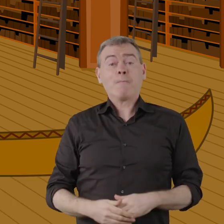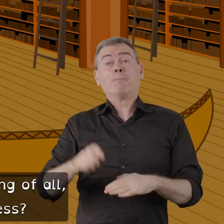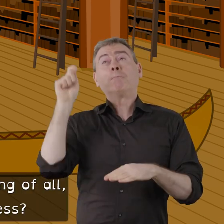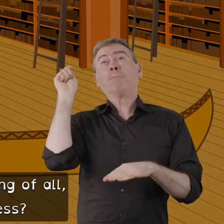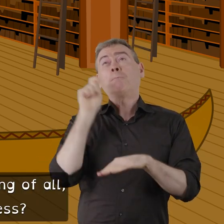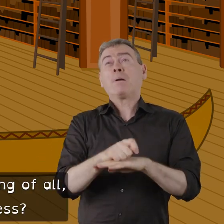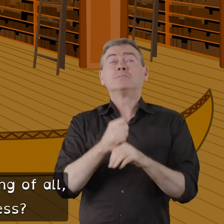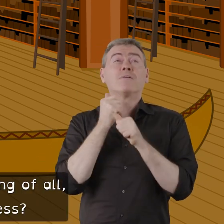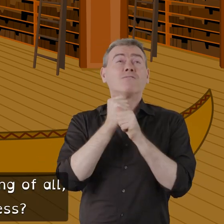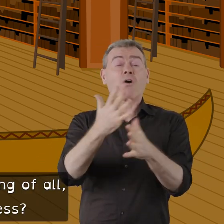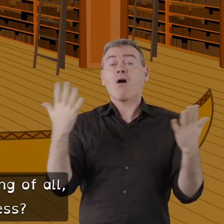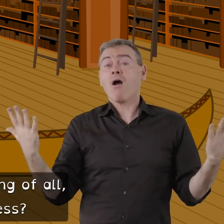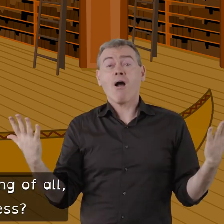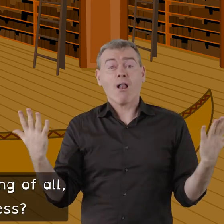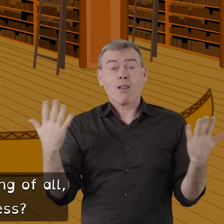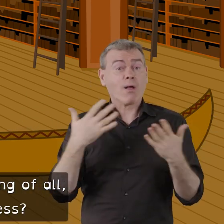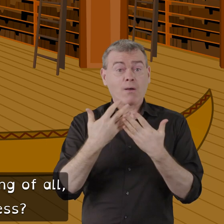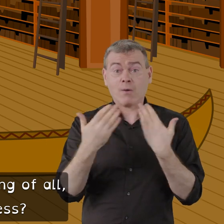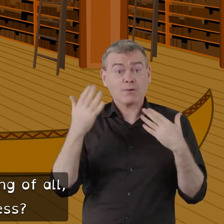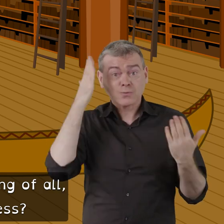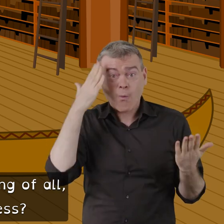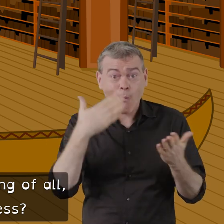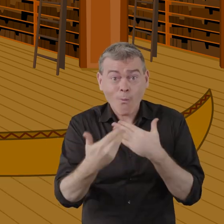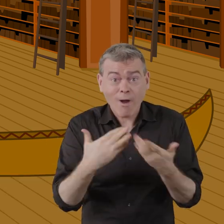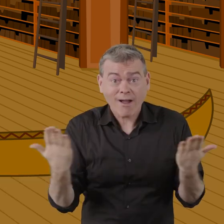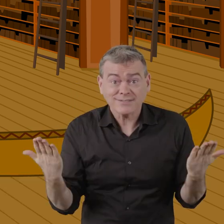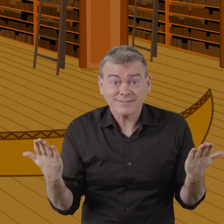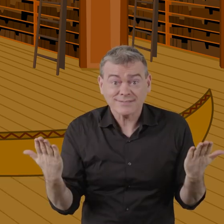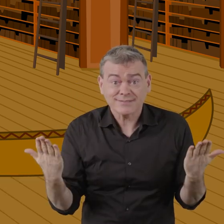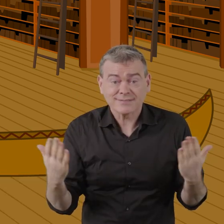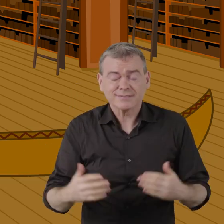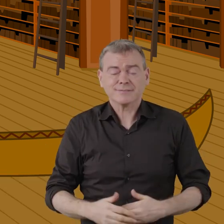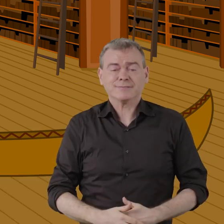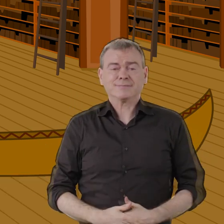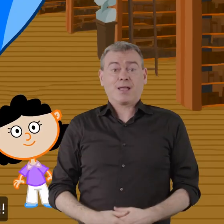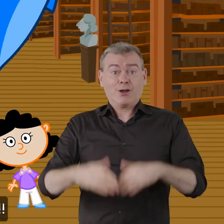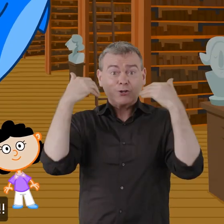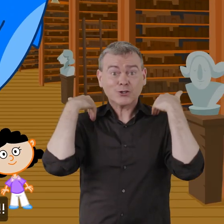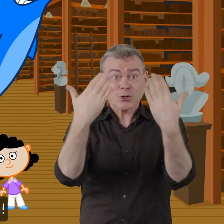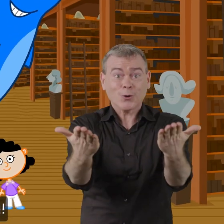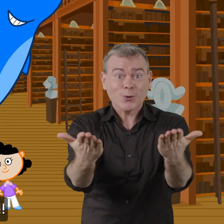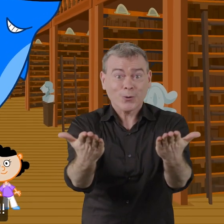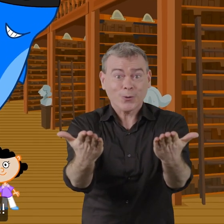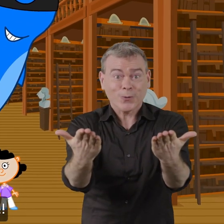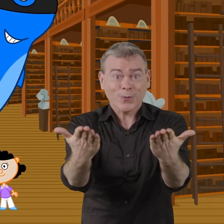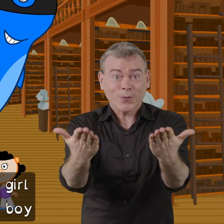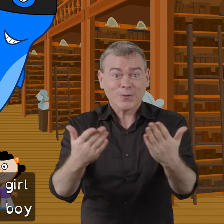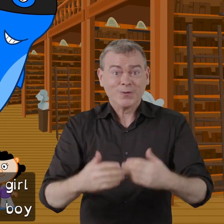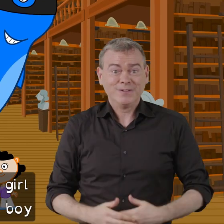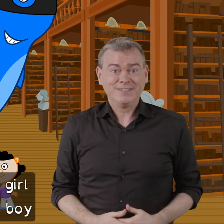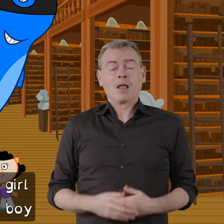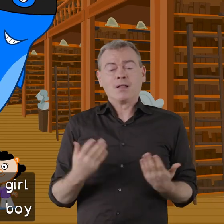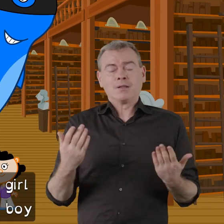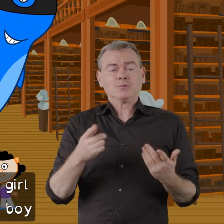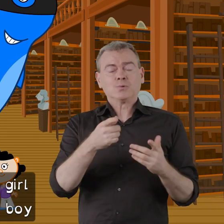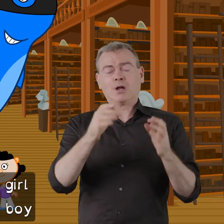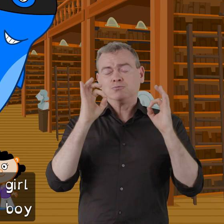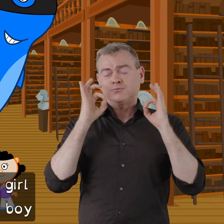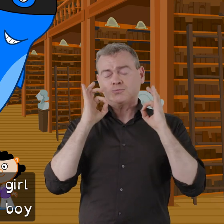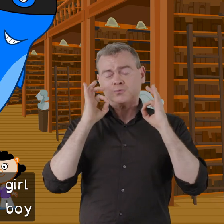and the best thing of all can you guess it's you a super cool girl or super